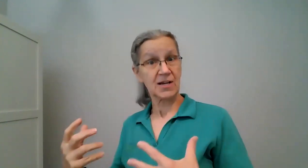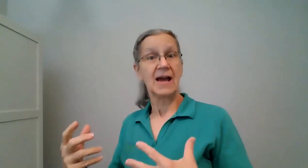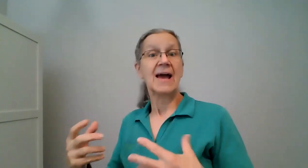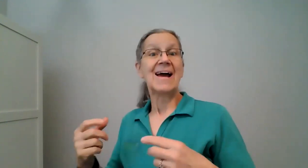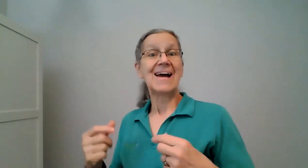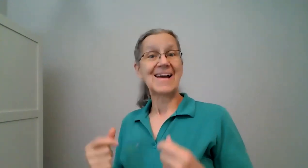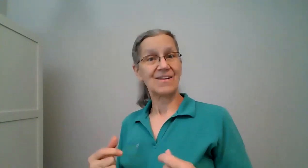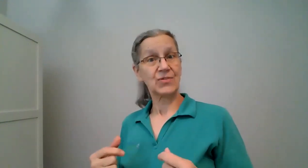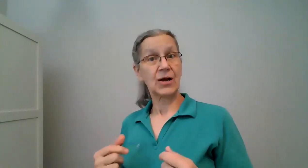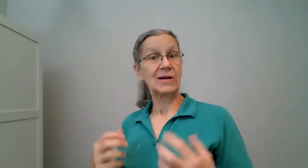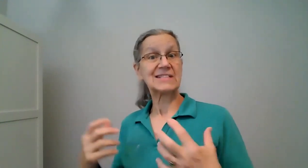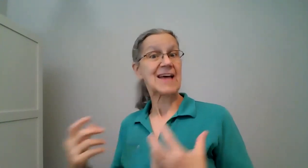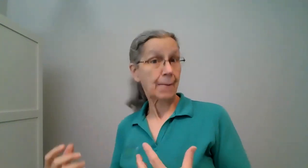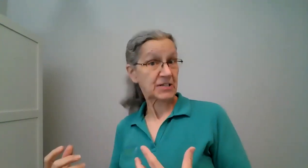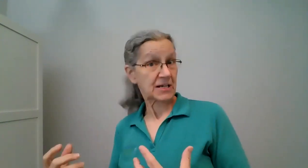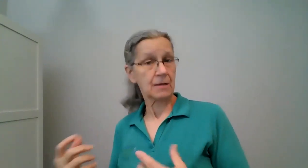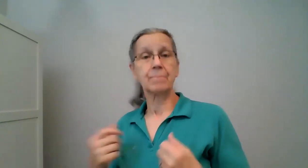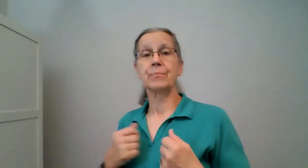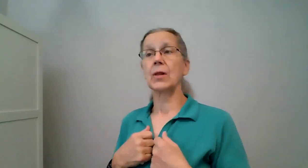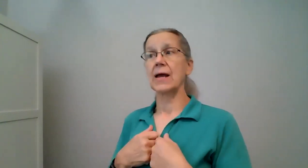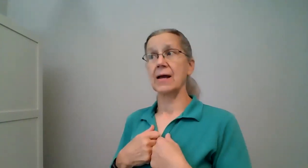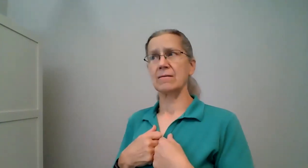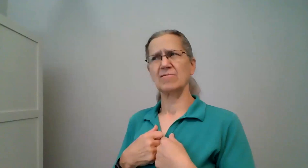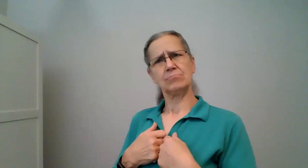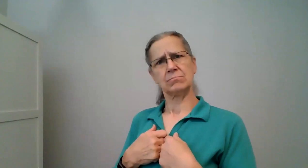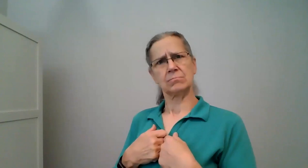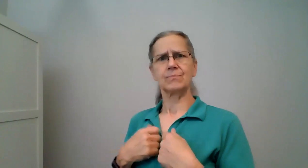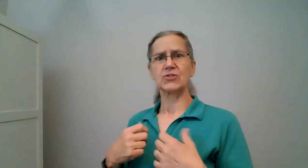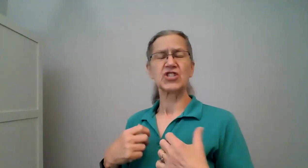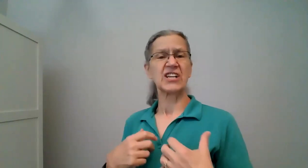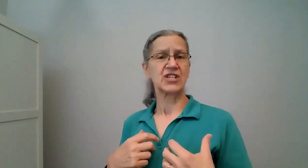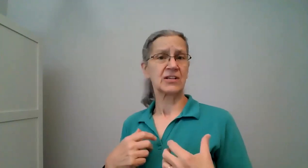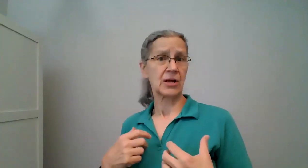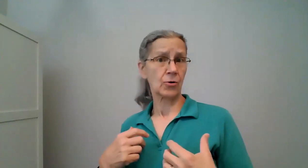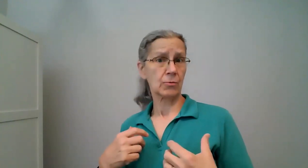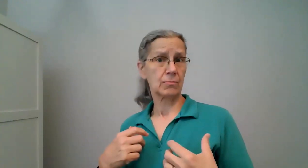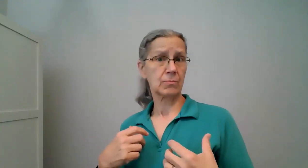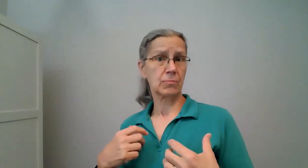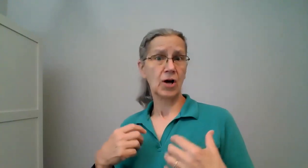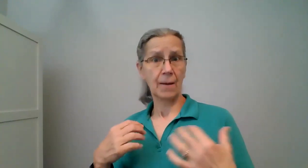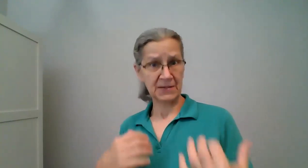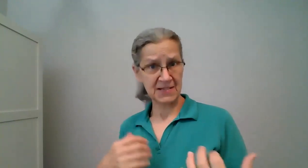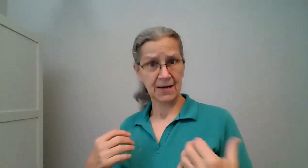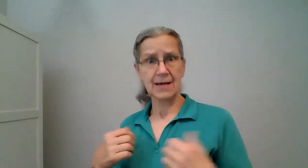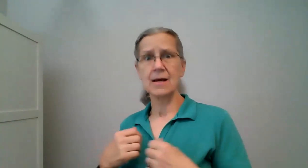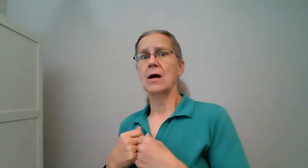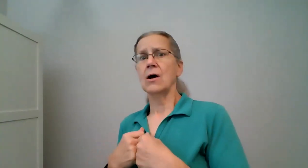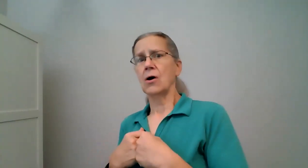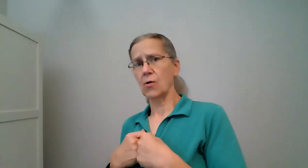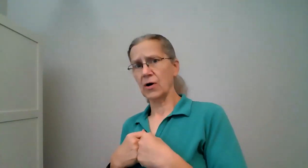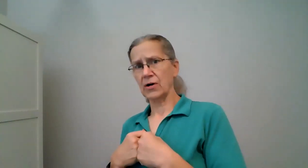and they're adapting and they're changing and they're compensating or